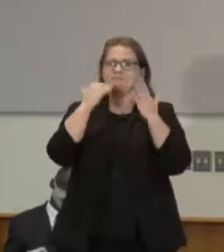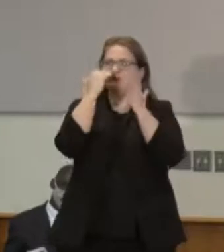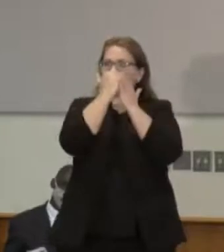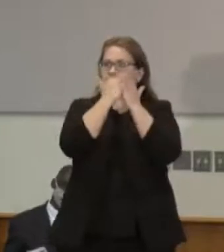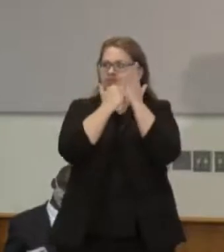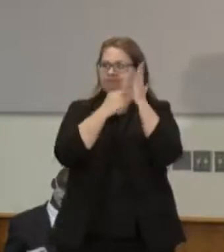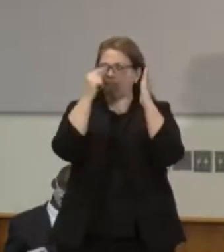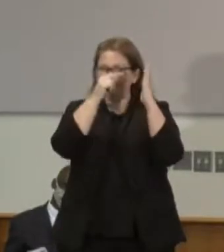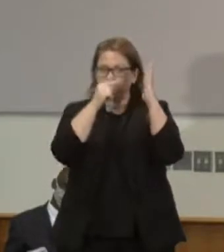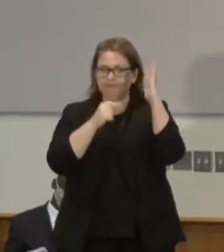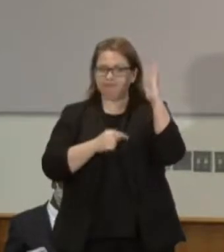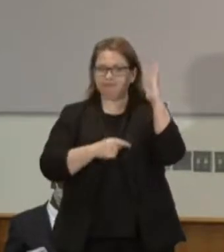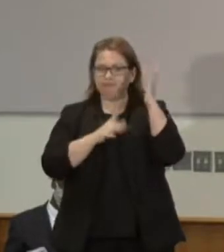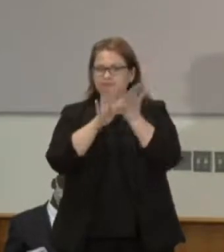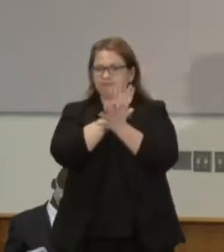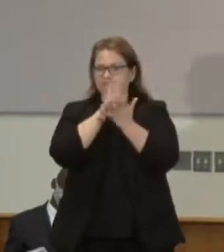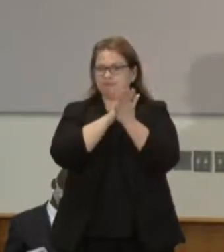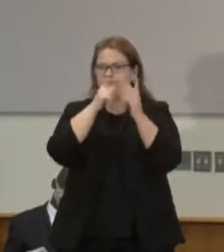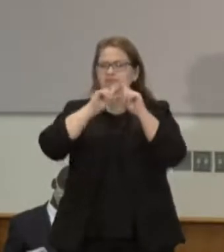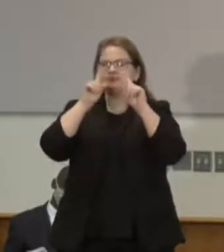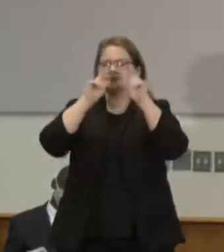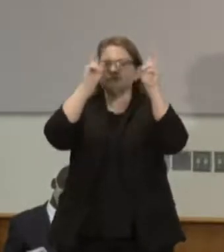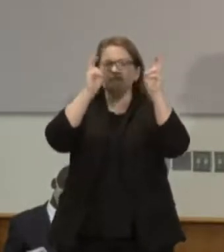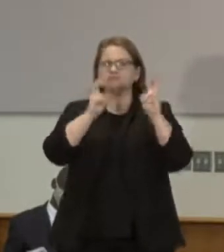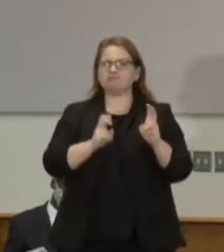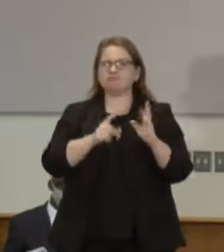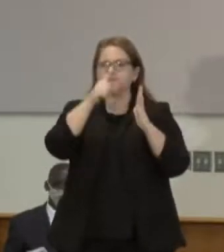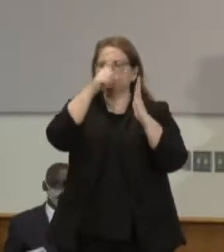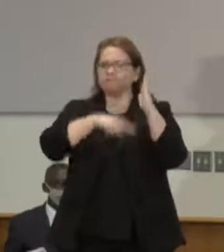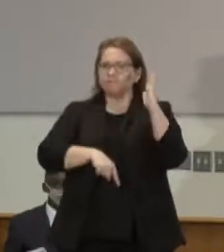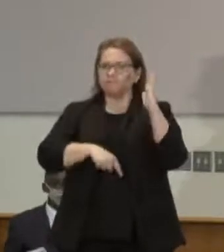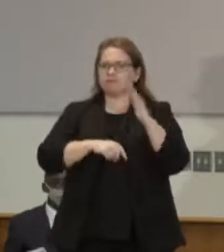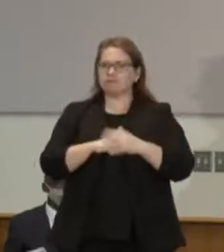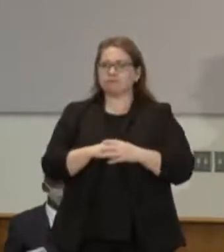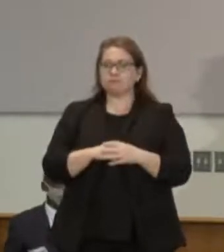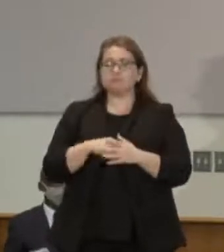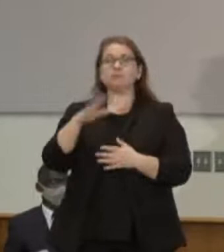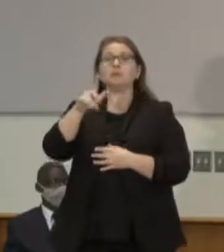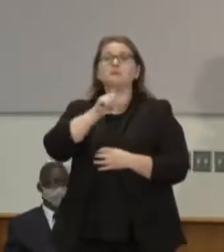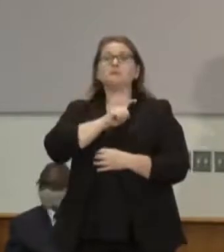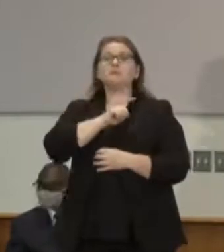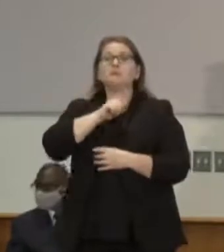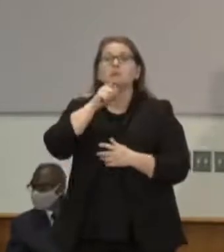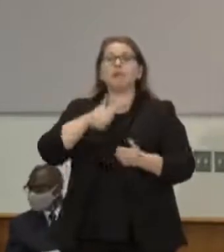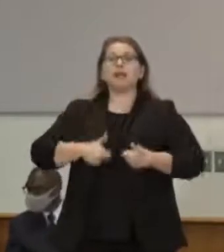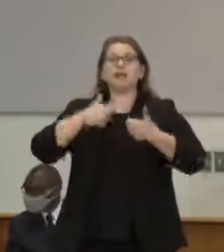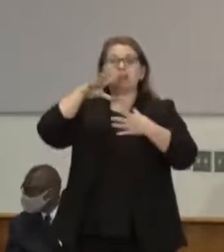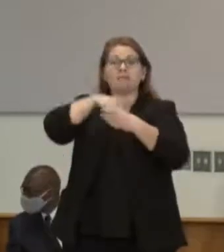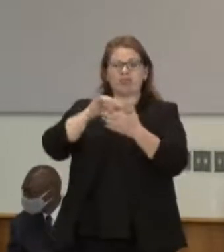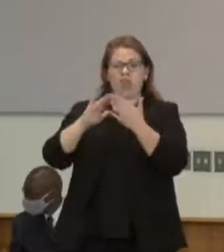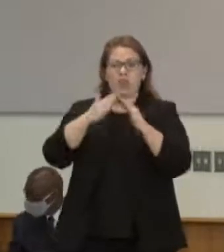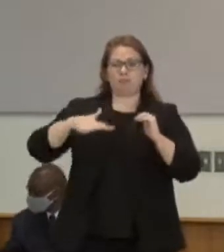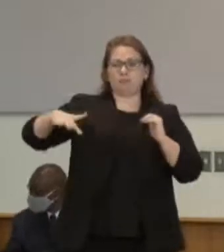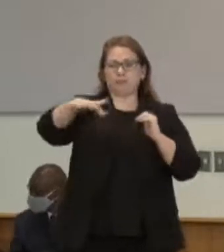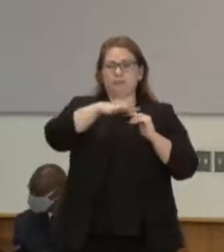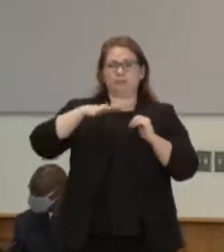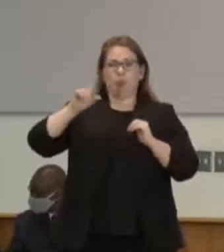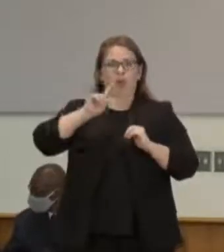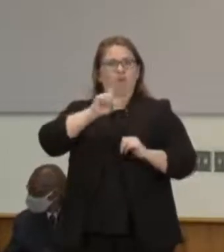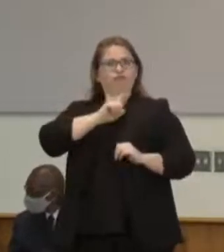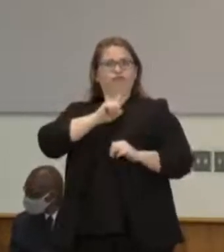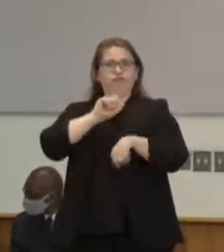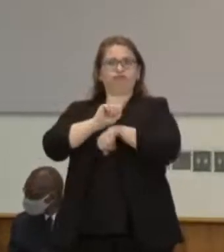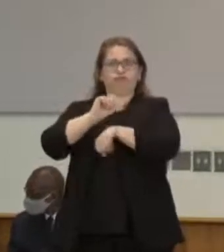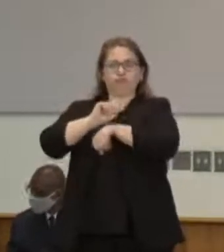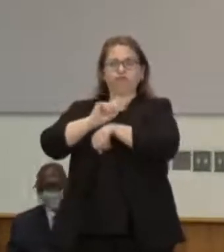the issue of having police officers actually live in the community. Many of us police said today that less than 7% of their